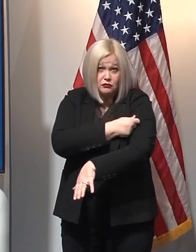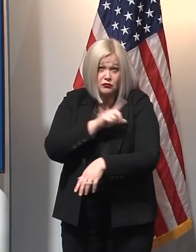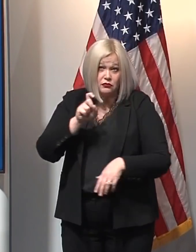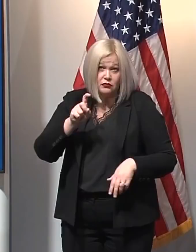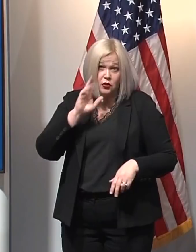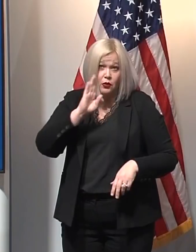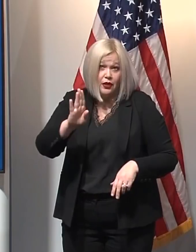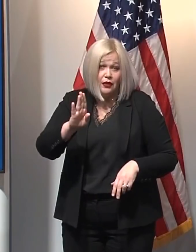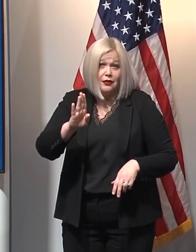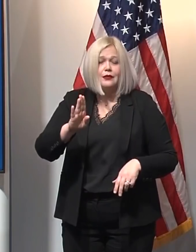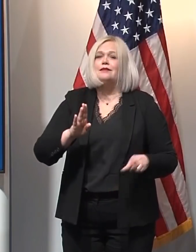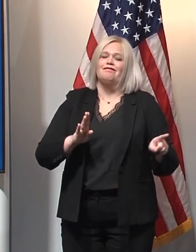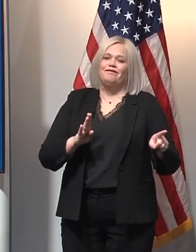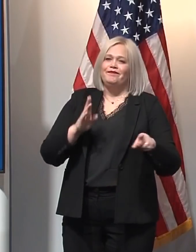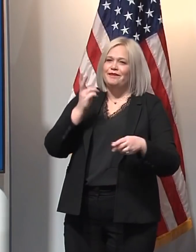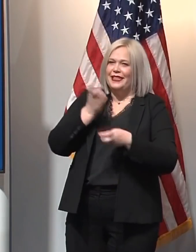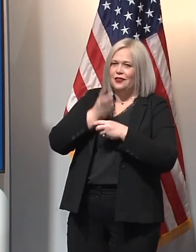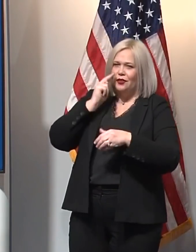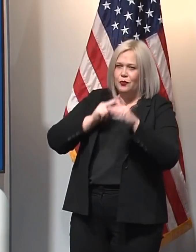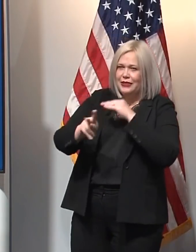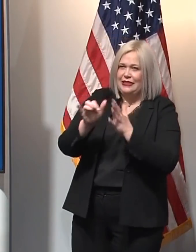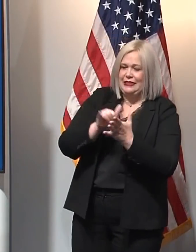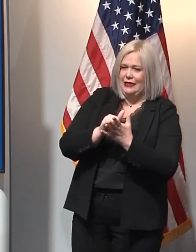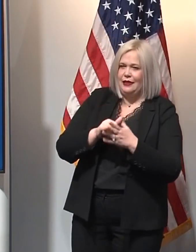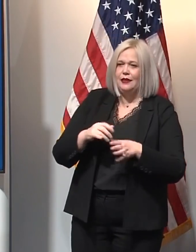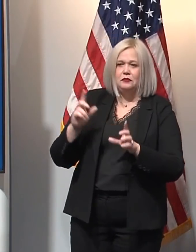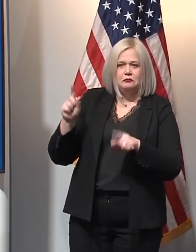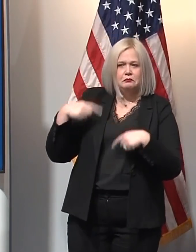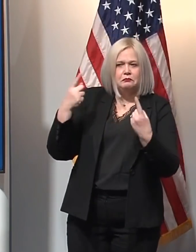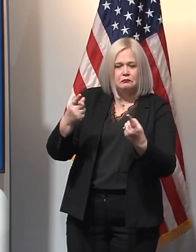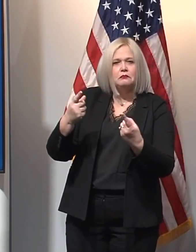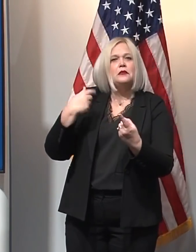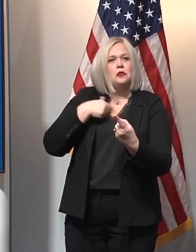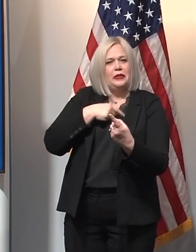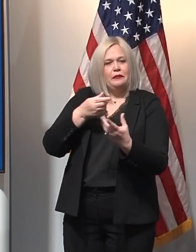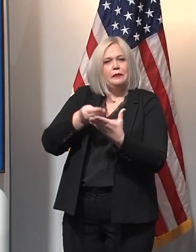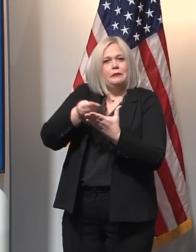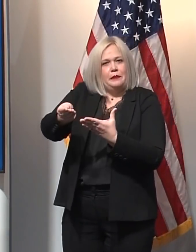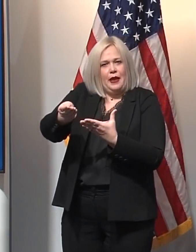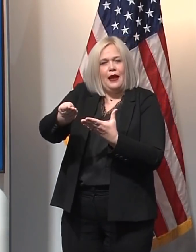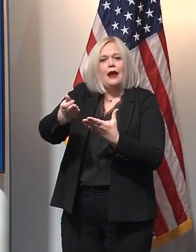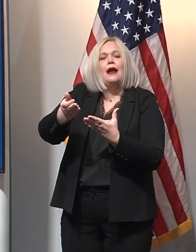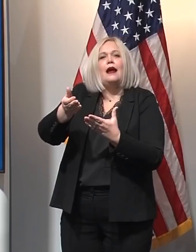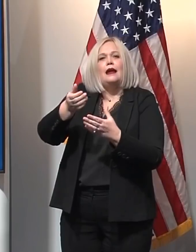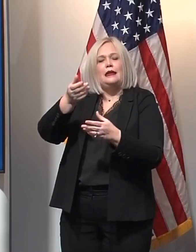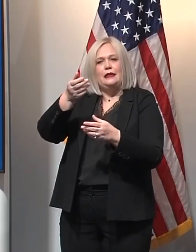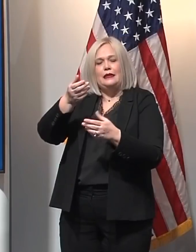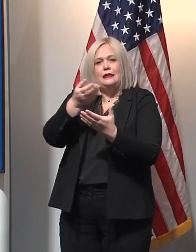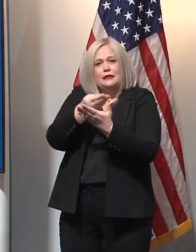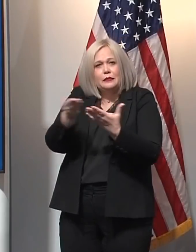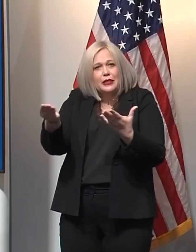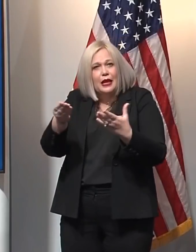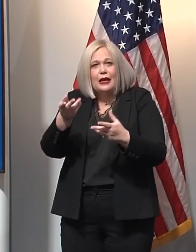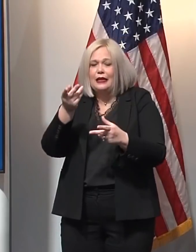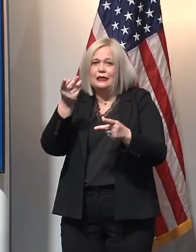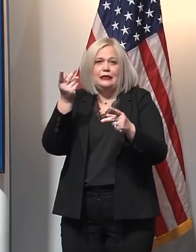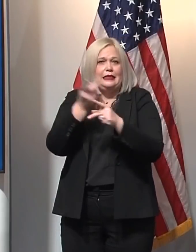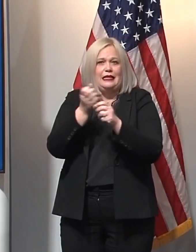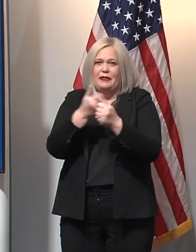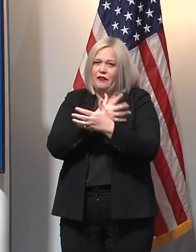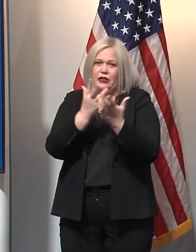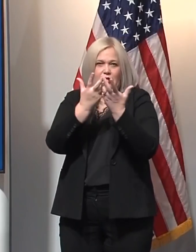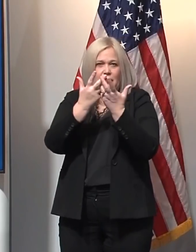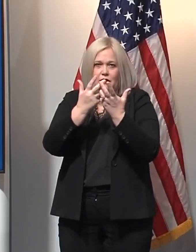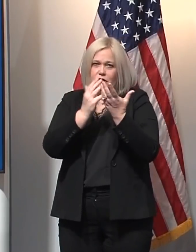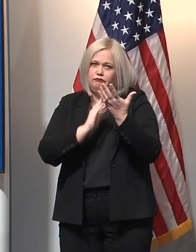I'll just tell you this. We have been able to purchase and secure the supplies and keep Michigan at the top of the line in